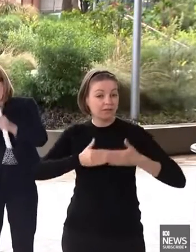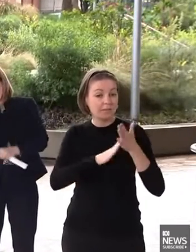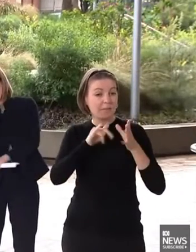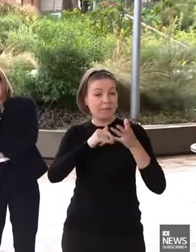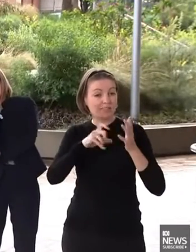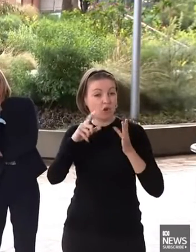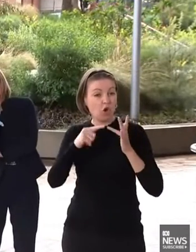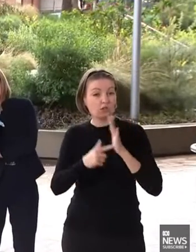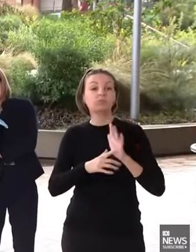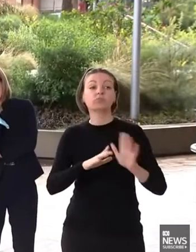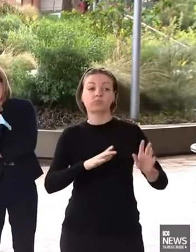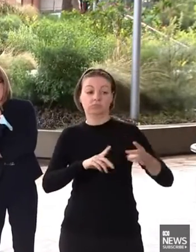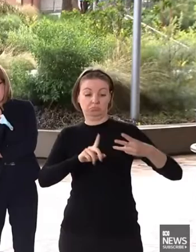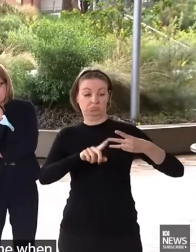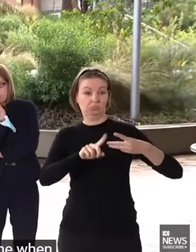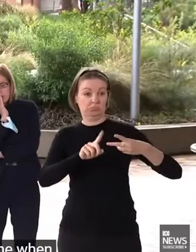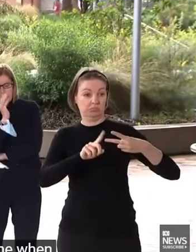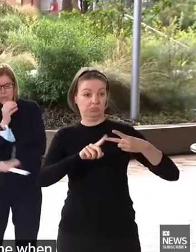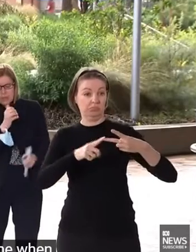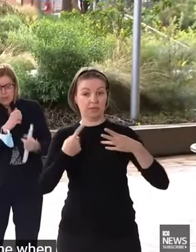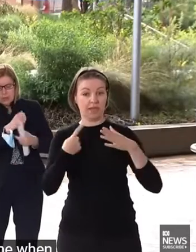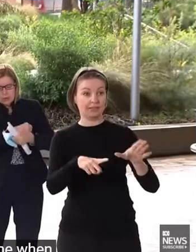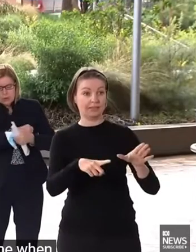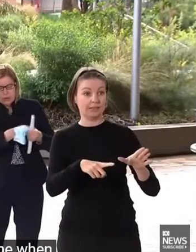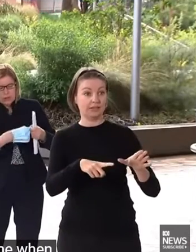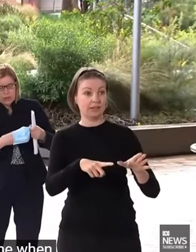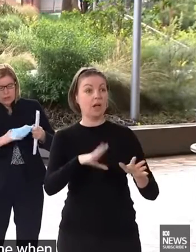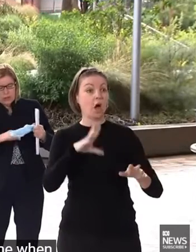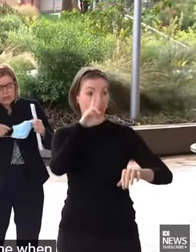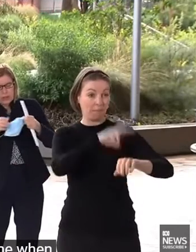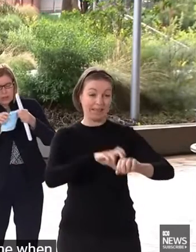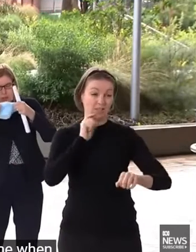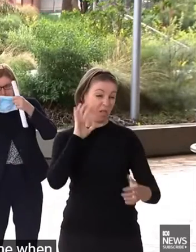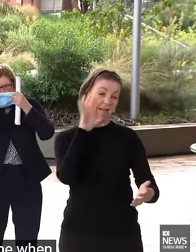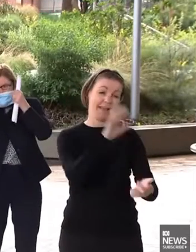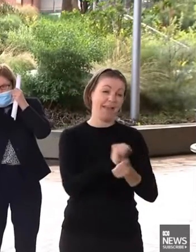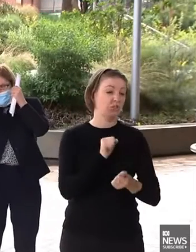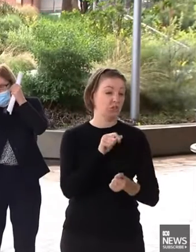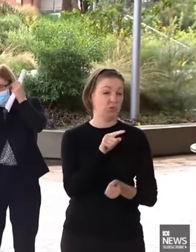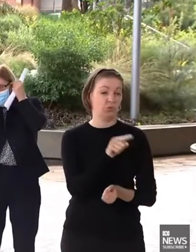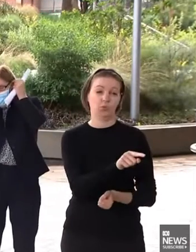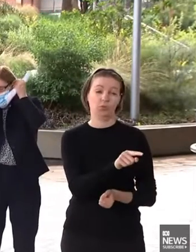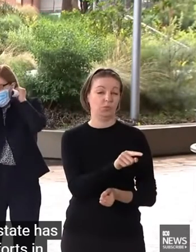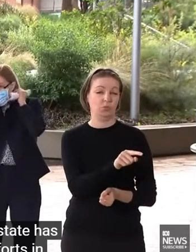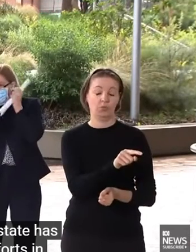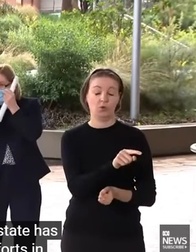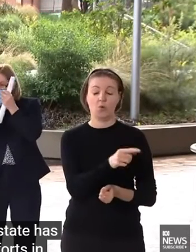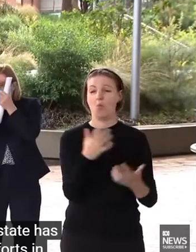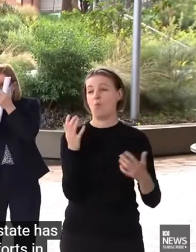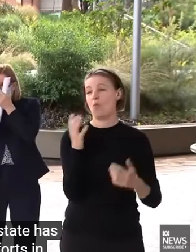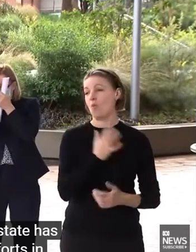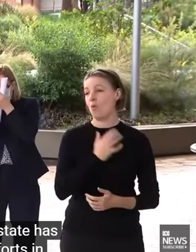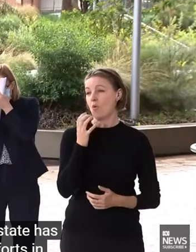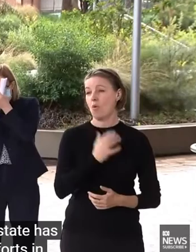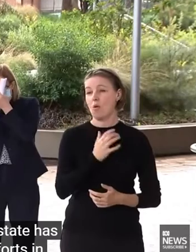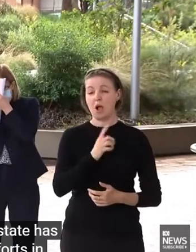at a time when everyone across our state has made incredible efforts